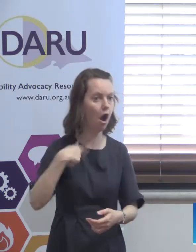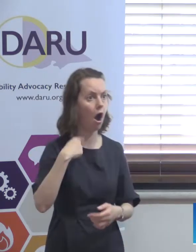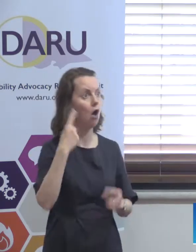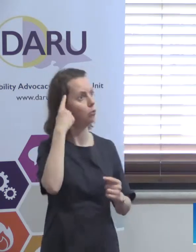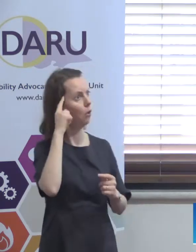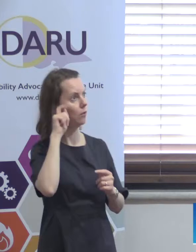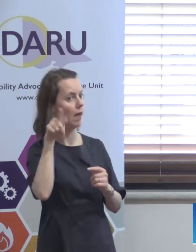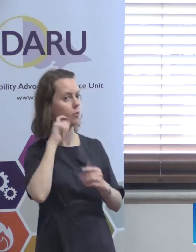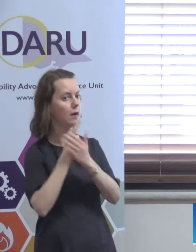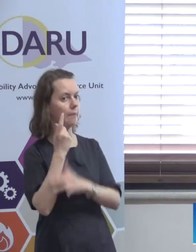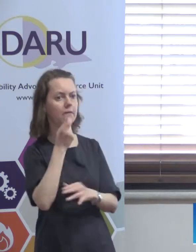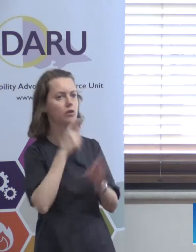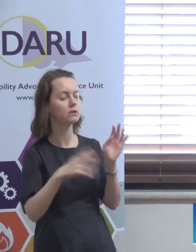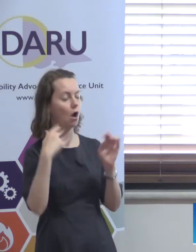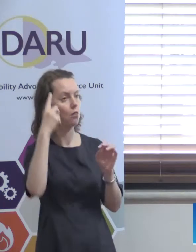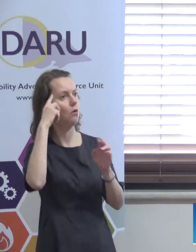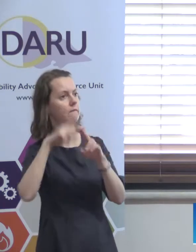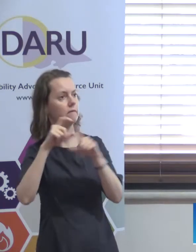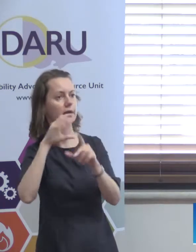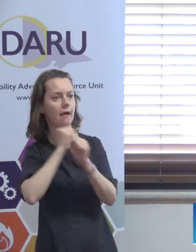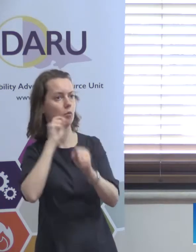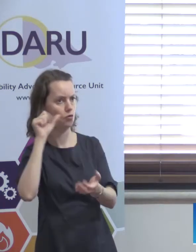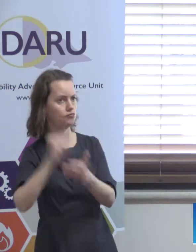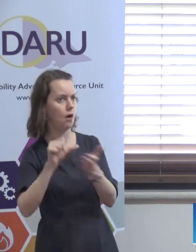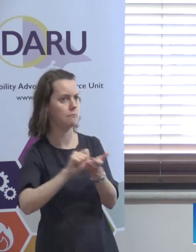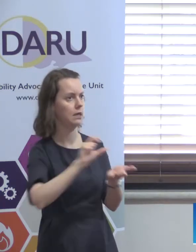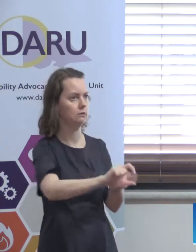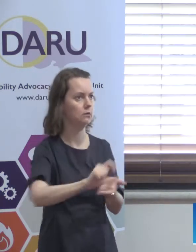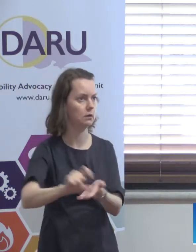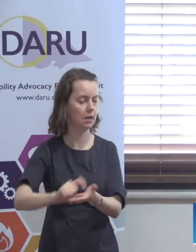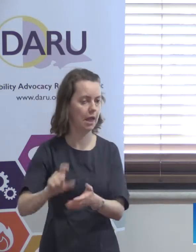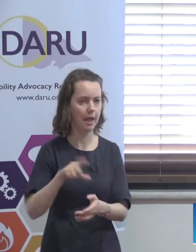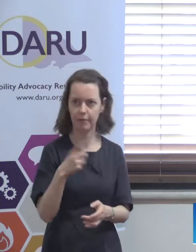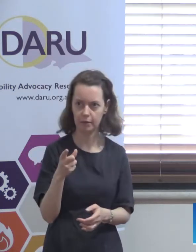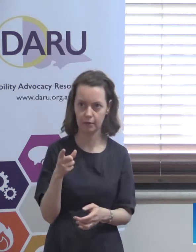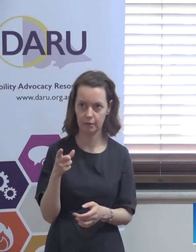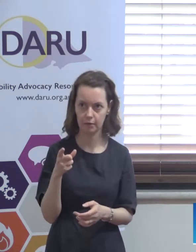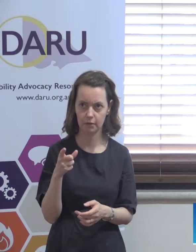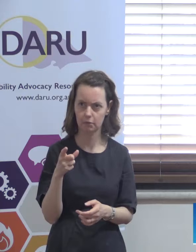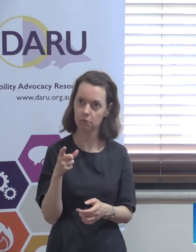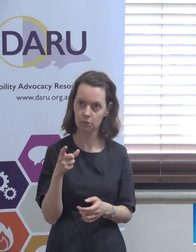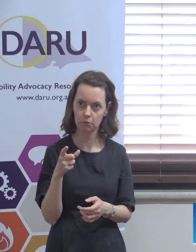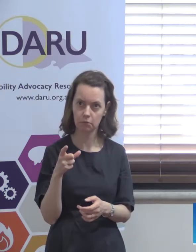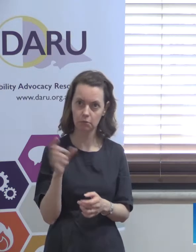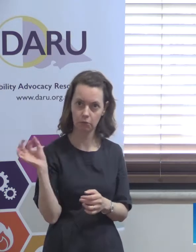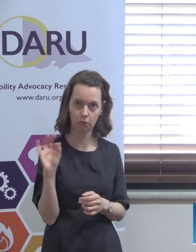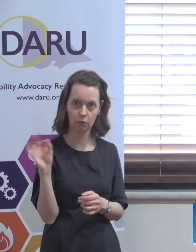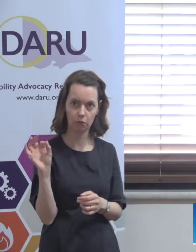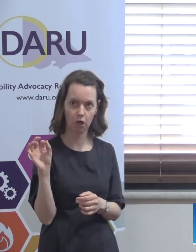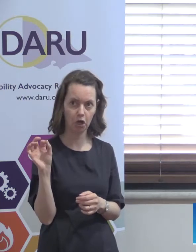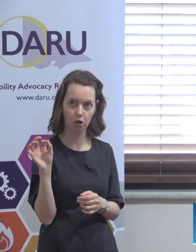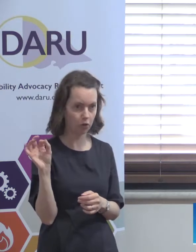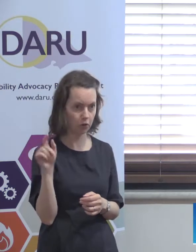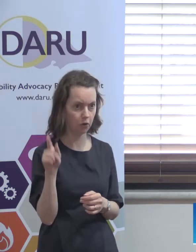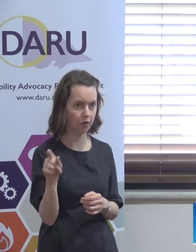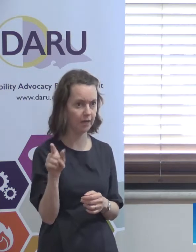I think at an earlier point a couple of years ago what I quickly learned was the federal government has no no appetite